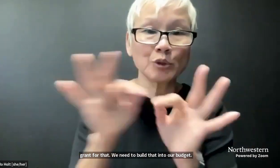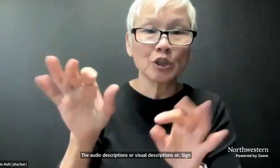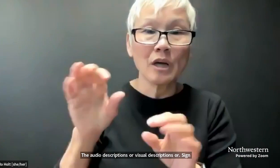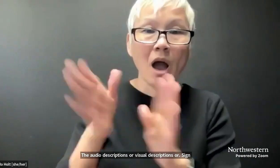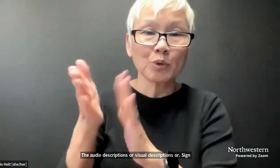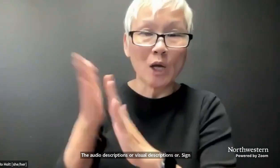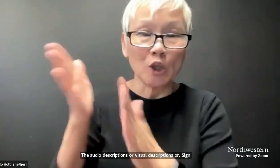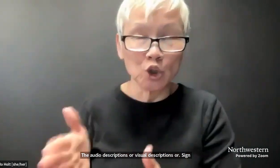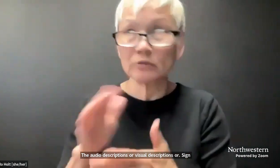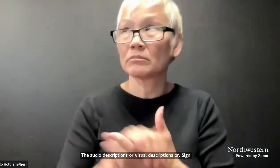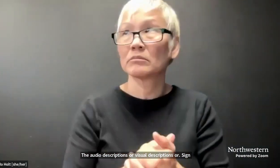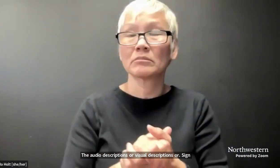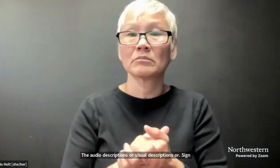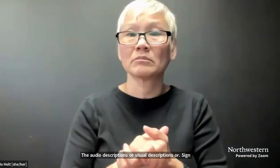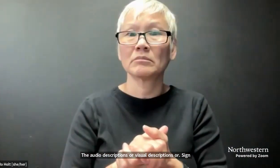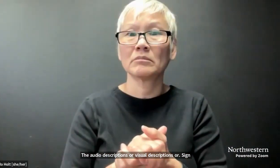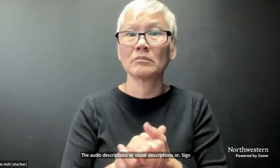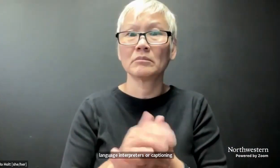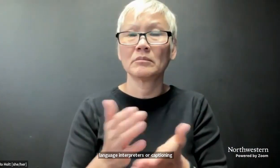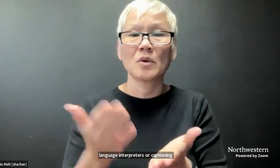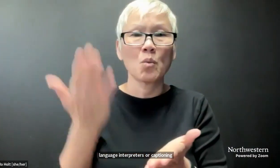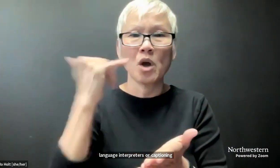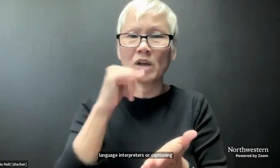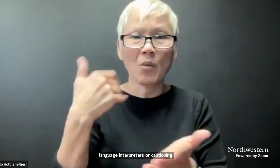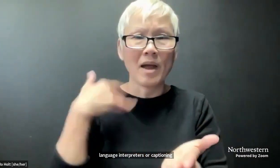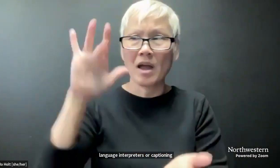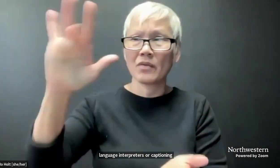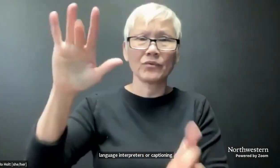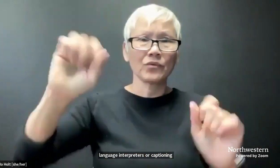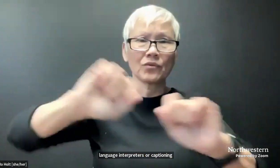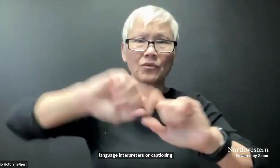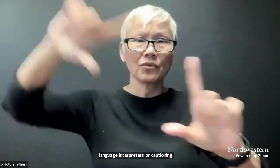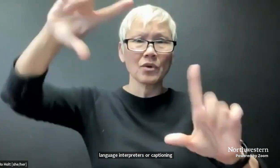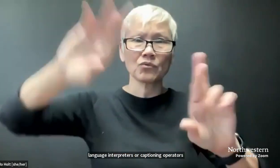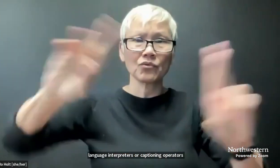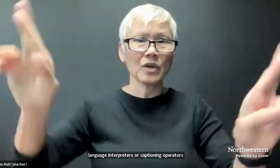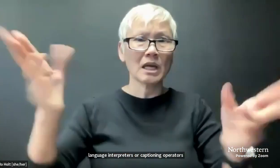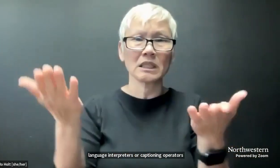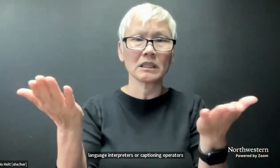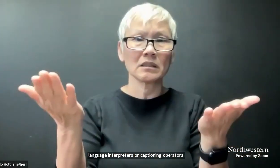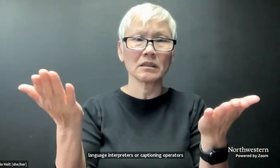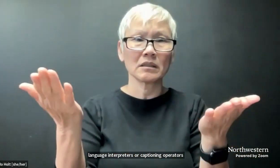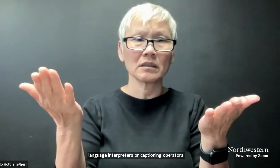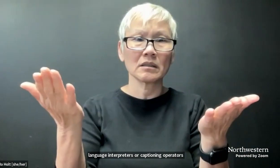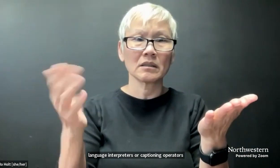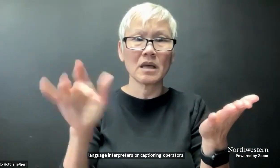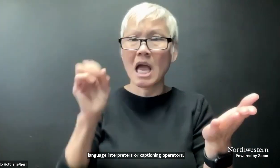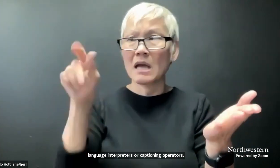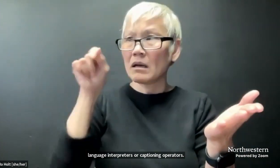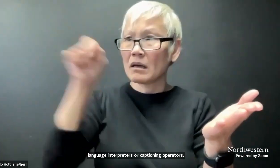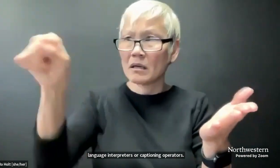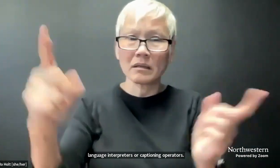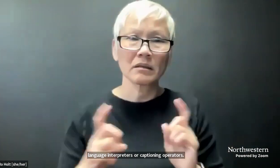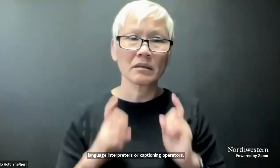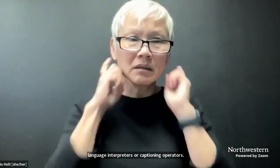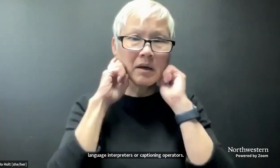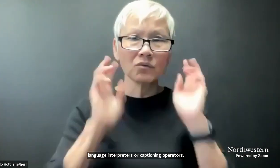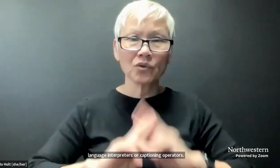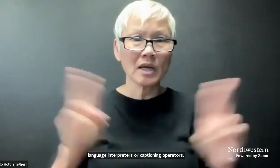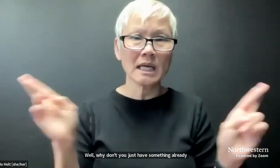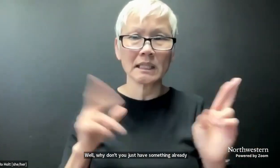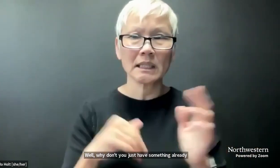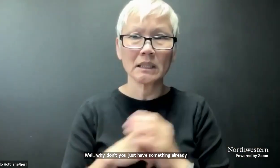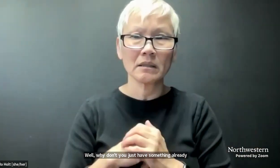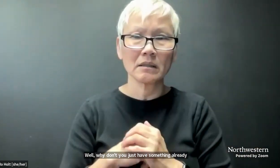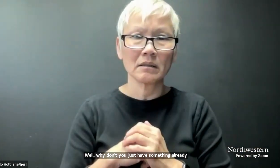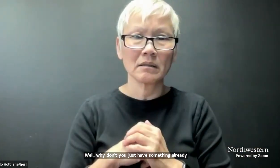interpreters or captioning operators. Well, why don't you just have something already ready? It could